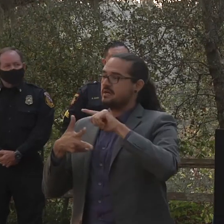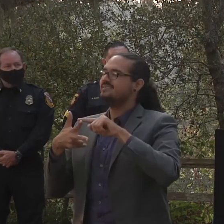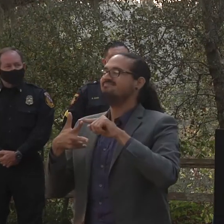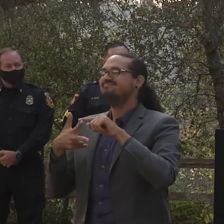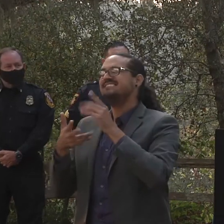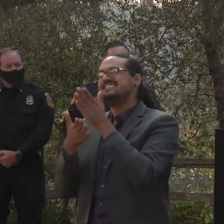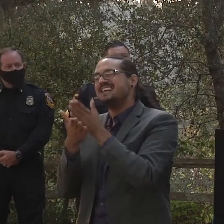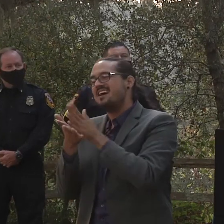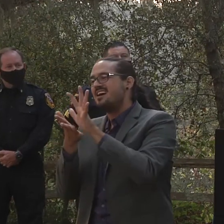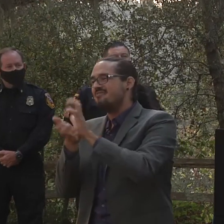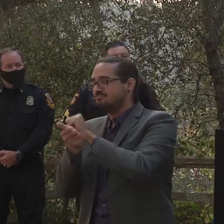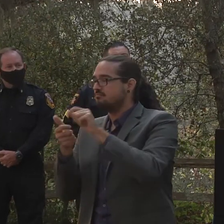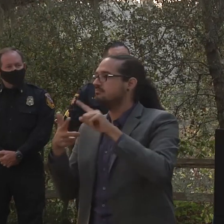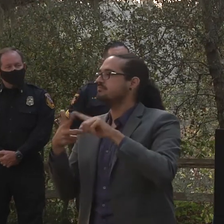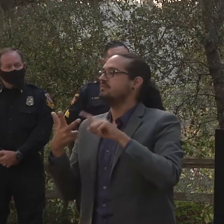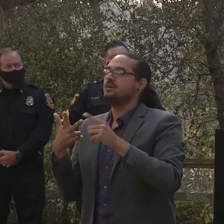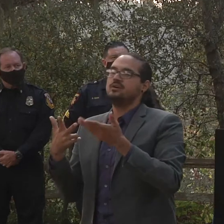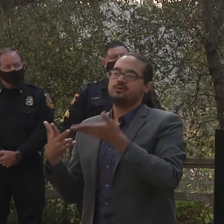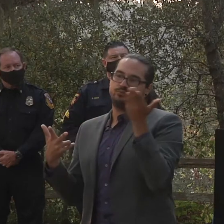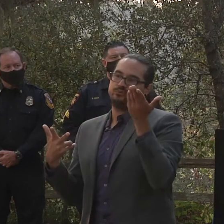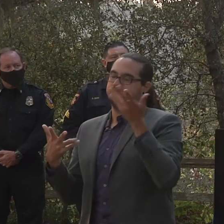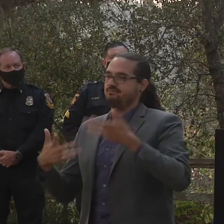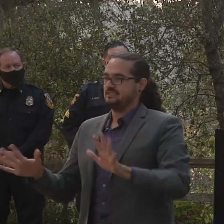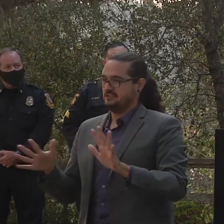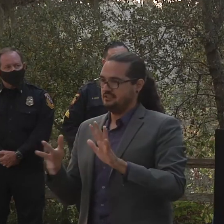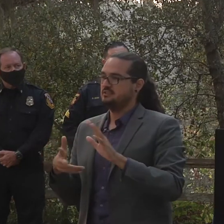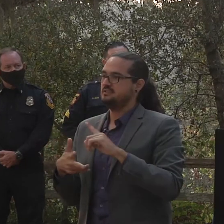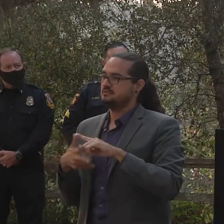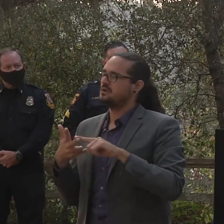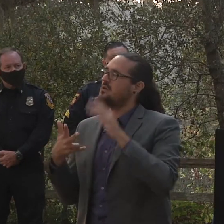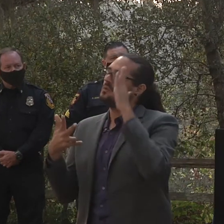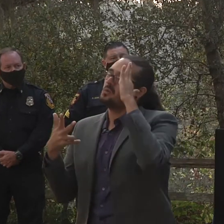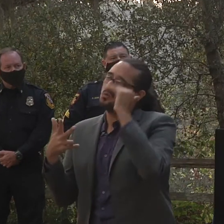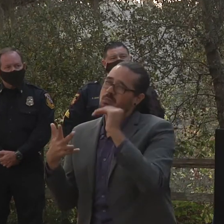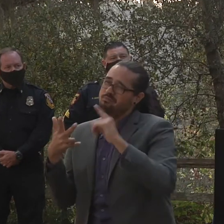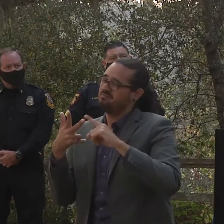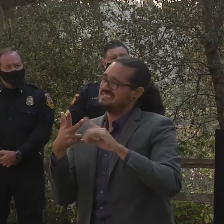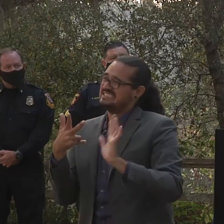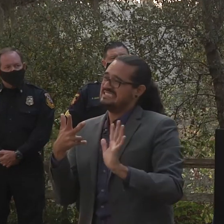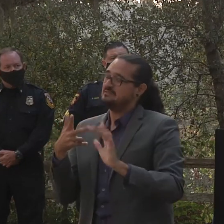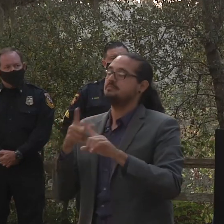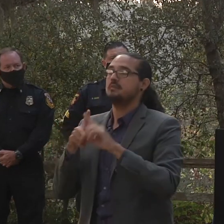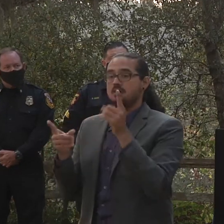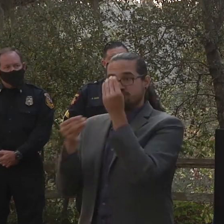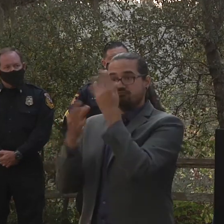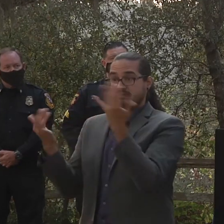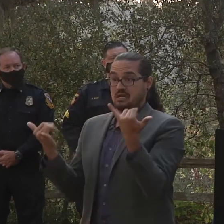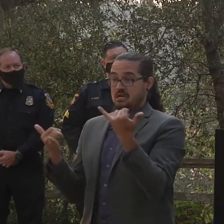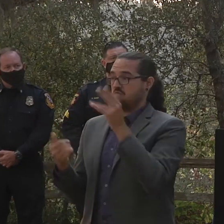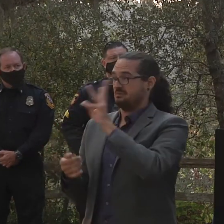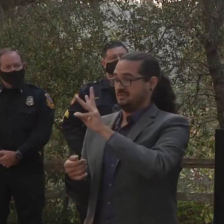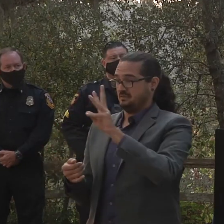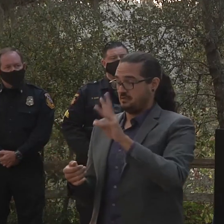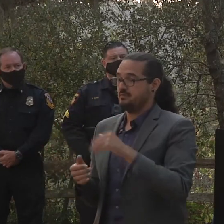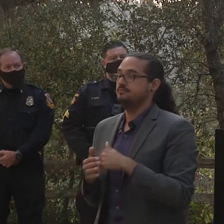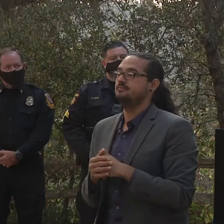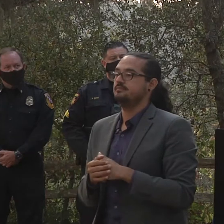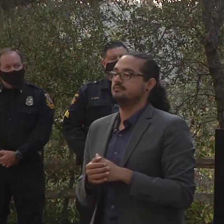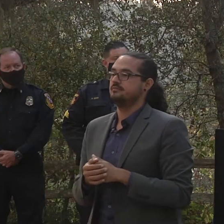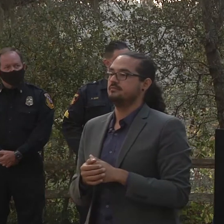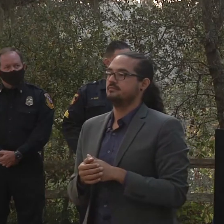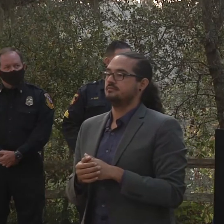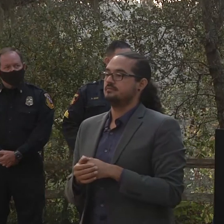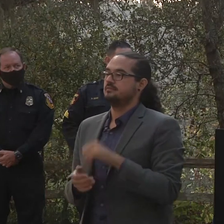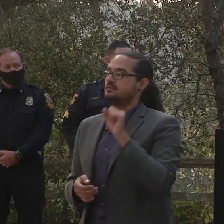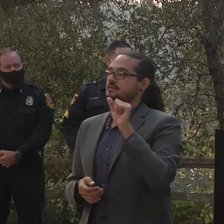destroyed. But it's it's a resource for you to be able to go to to get more information. So I want to give that to you real quick. So that's Santa. So the website is